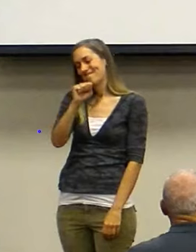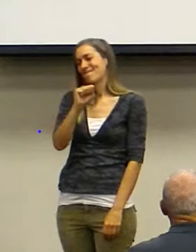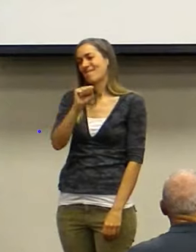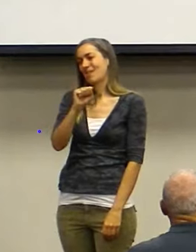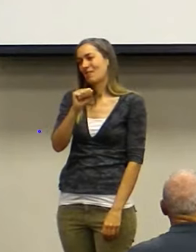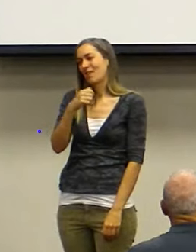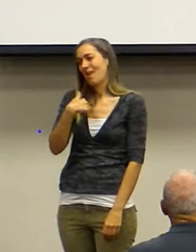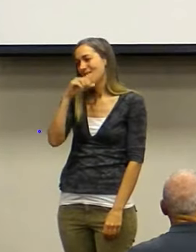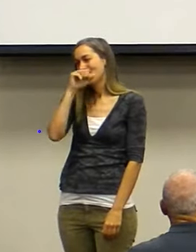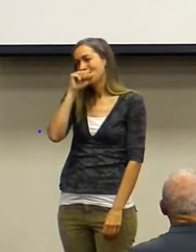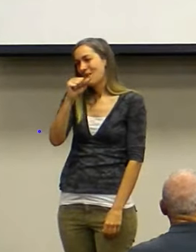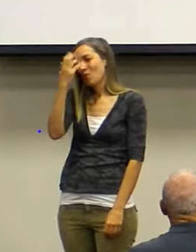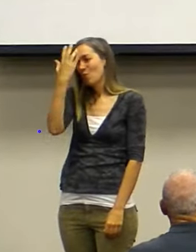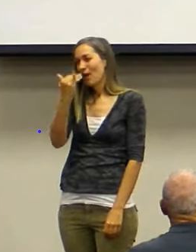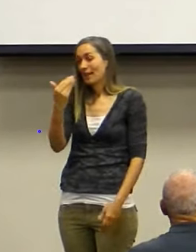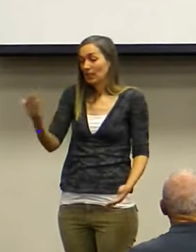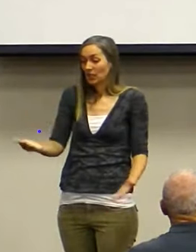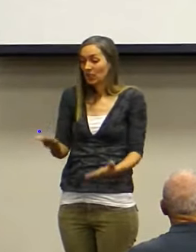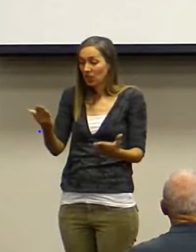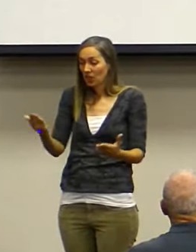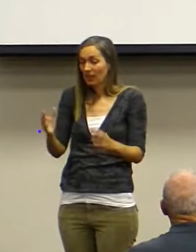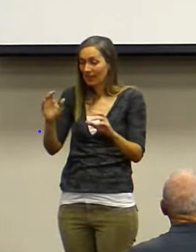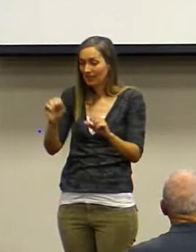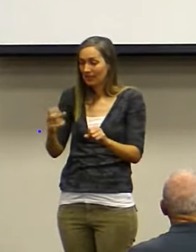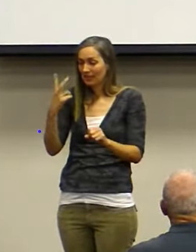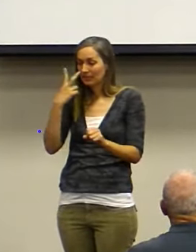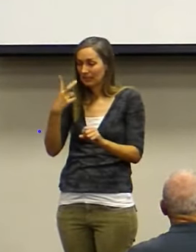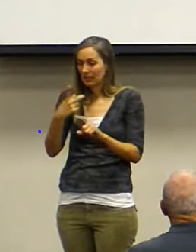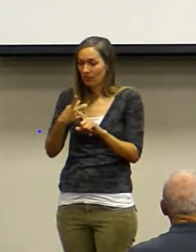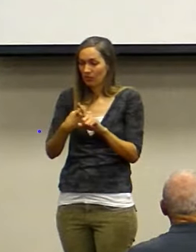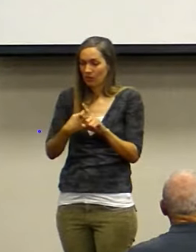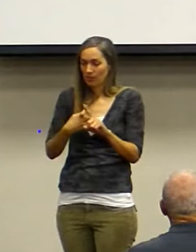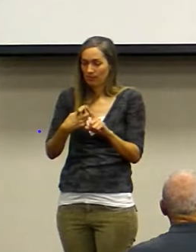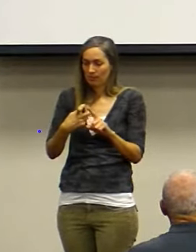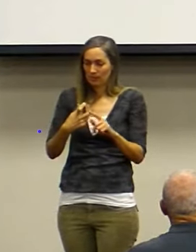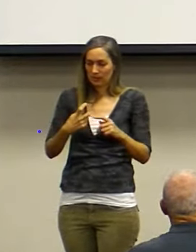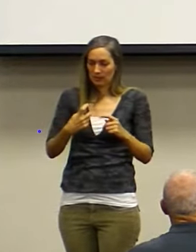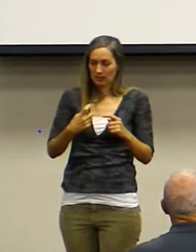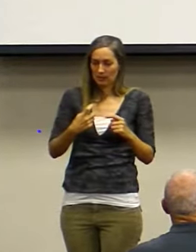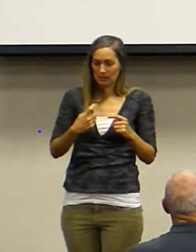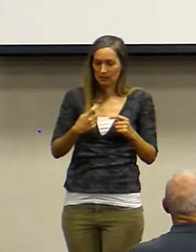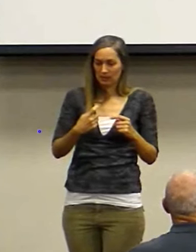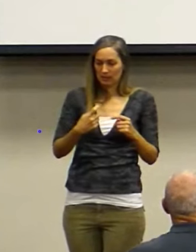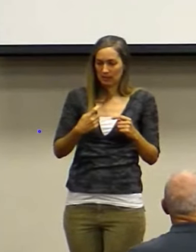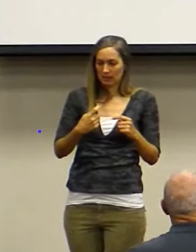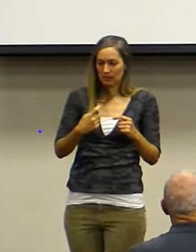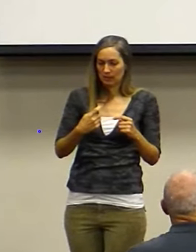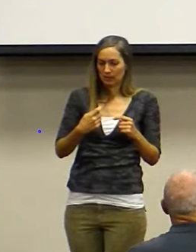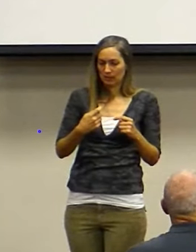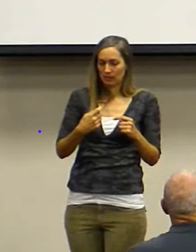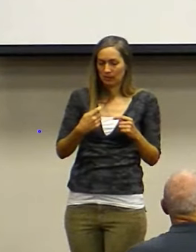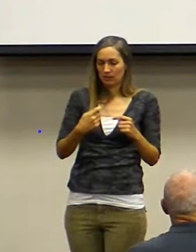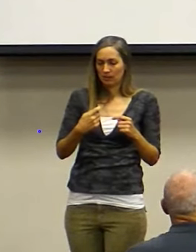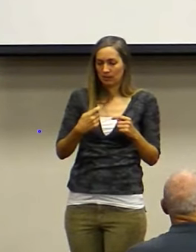I love it because here I get to see it from the teenage version. Then I get to see it from the